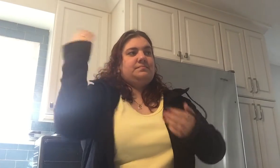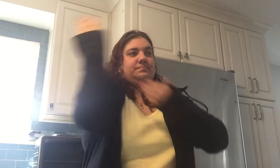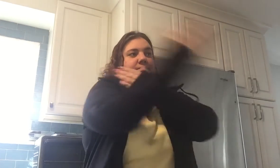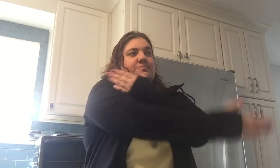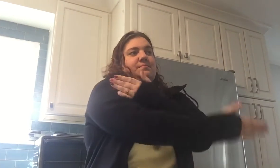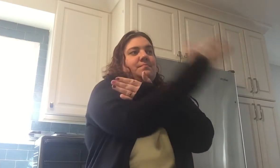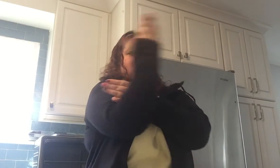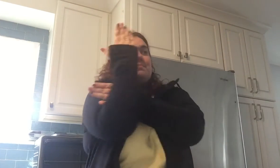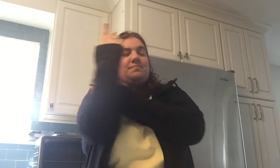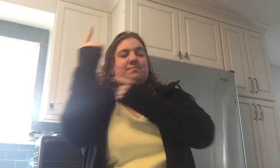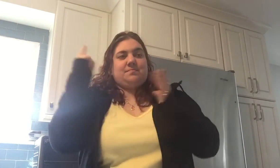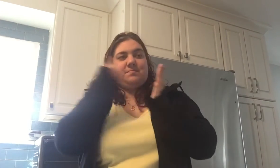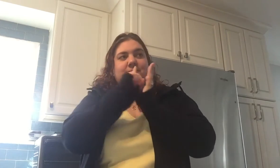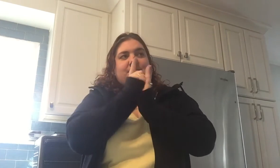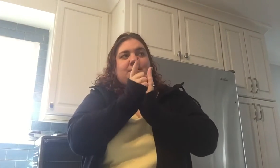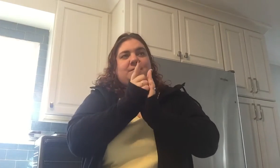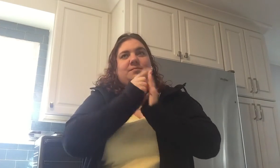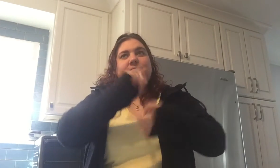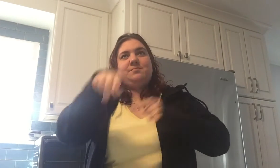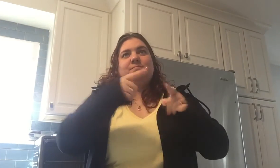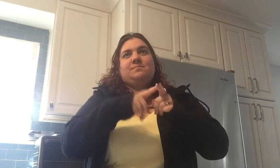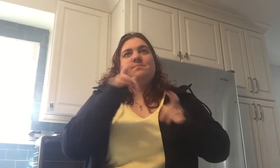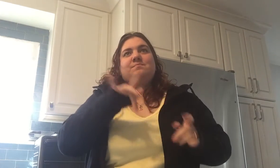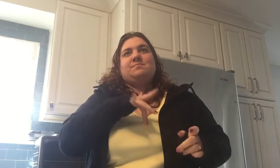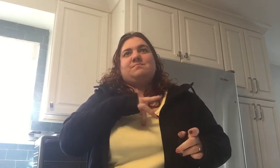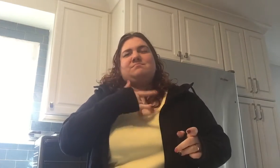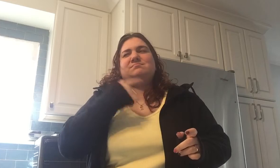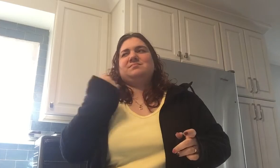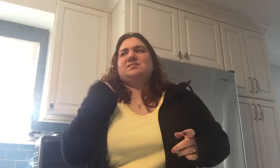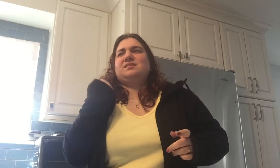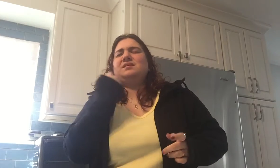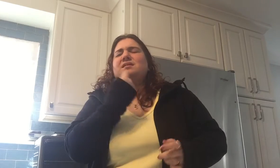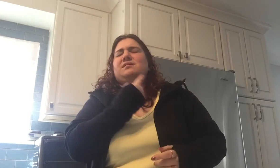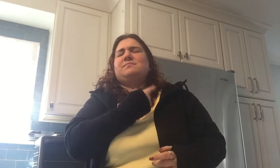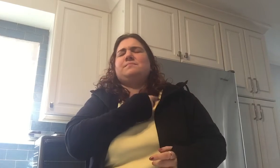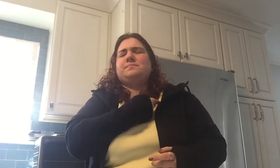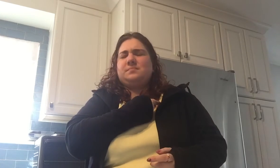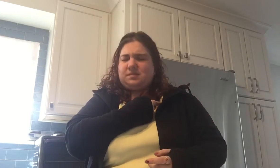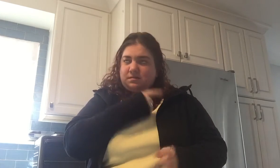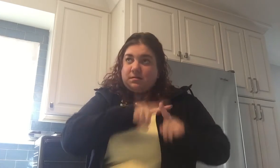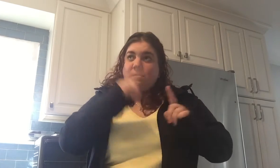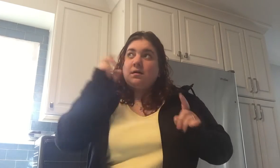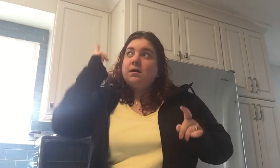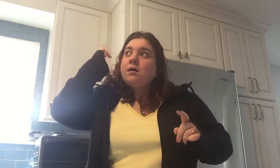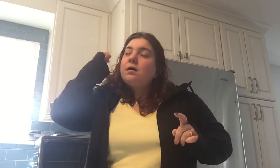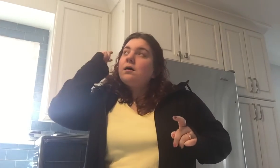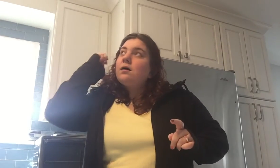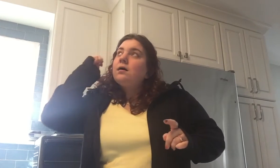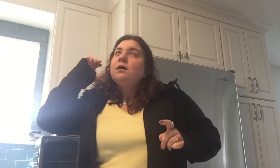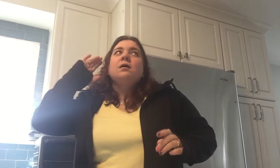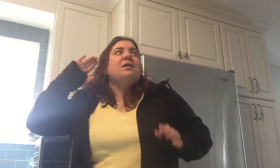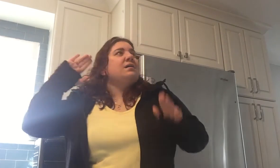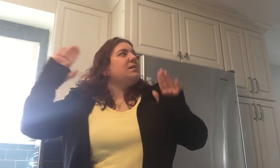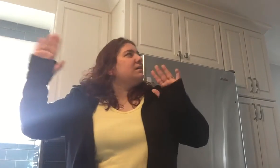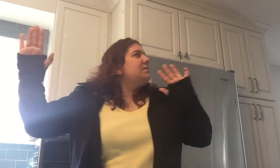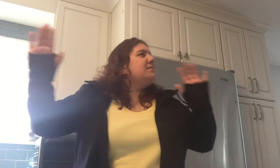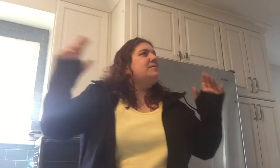There's a moment in the morning When I feel the most alone But then I hear your